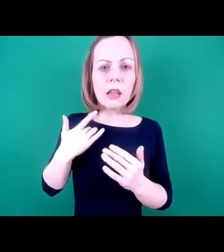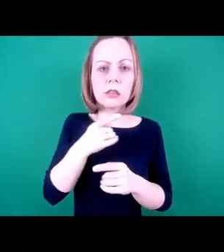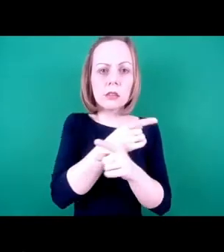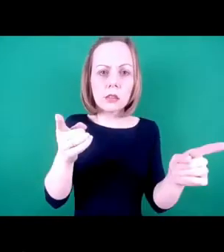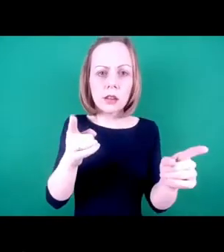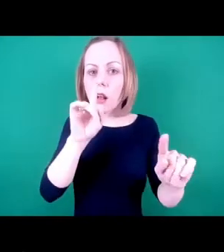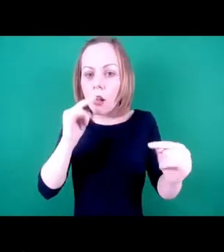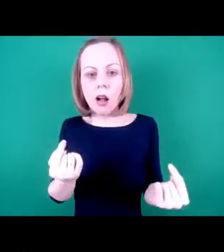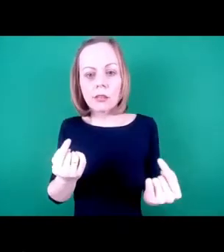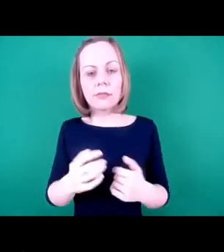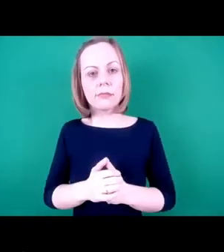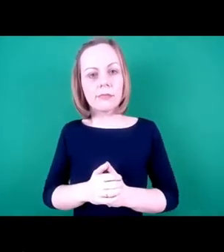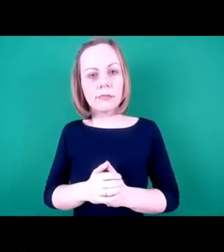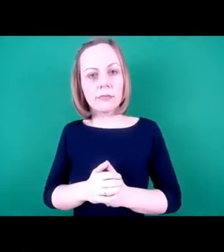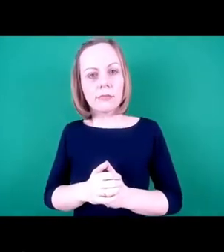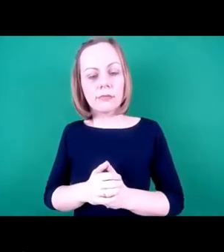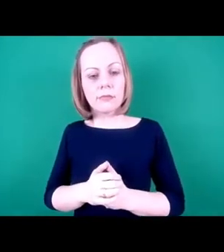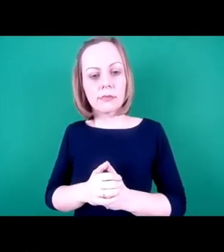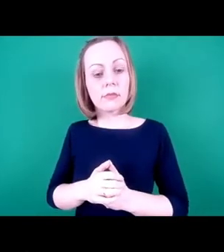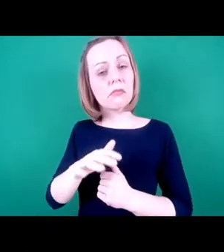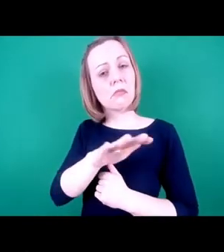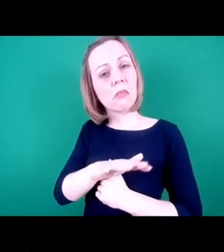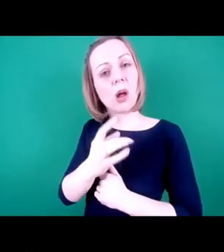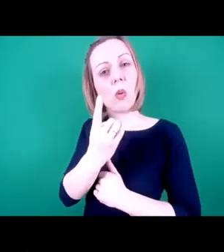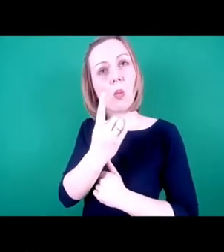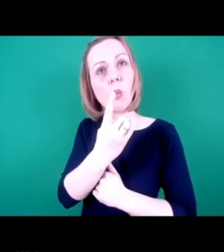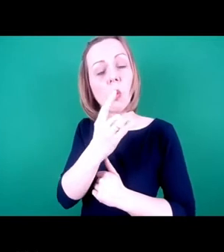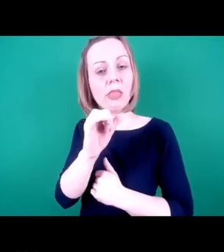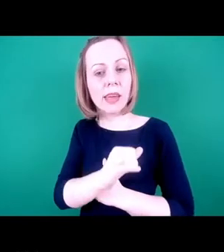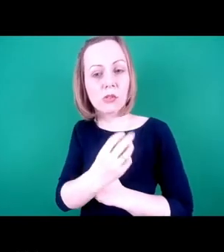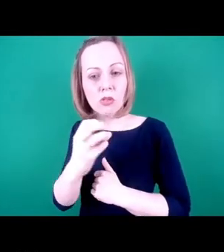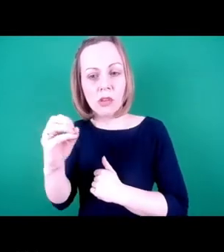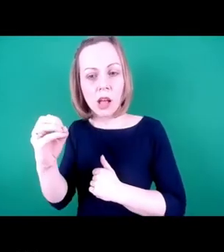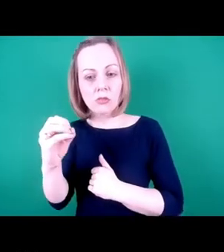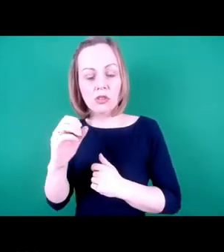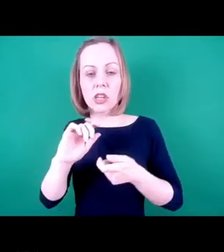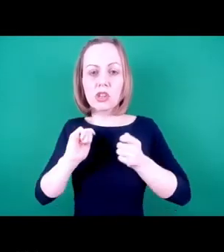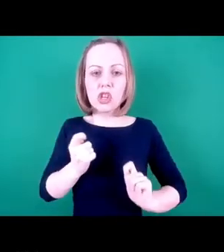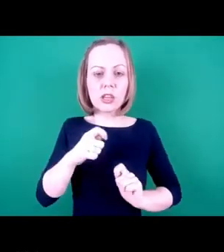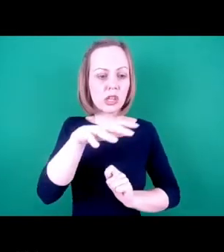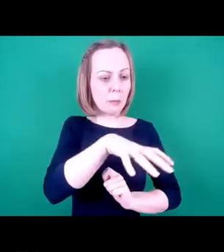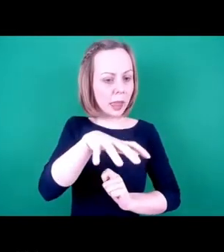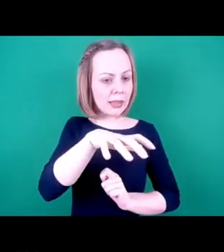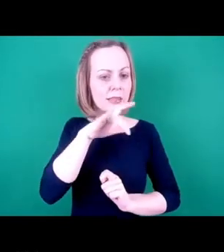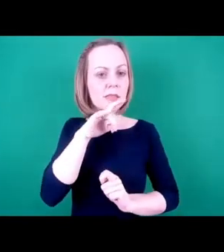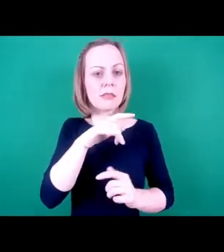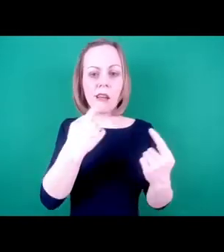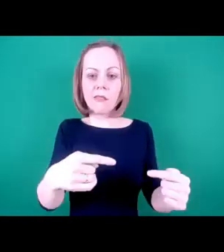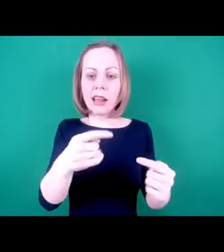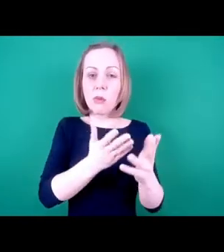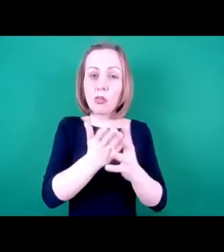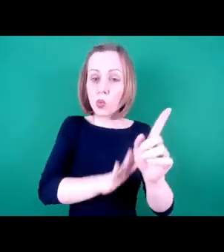pointed out that there are only 1300 changing places facilities across the whole country.